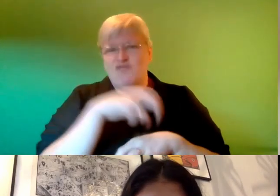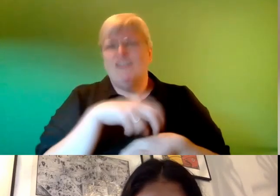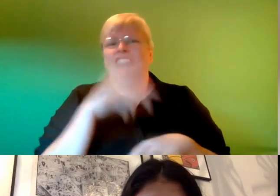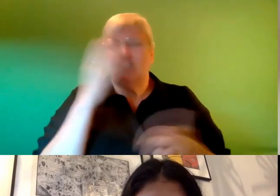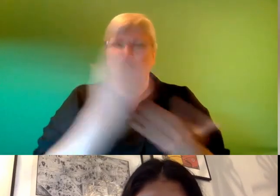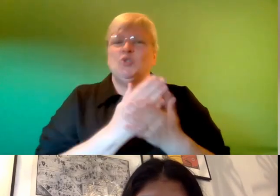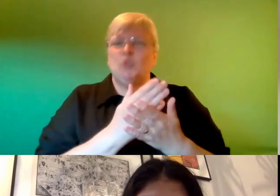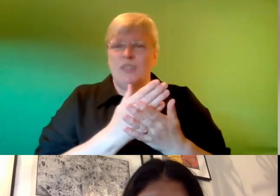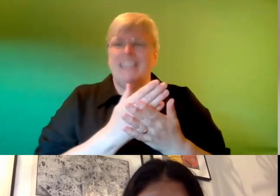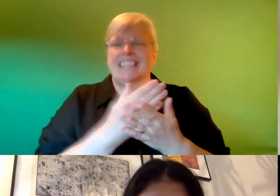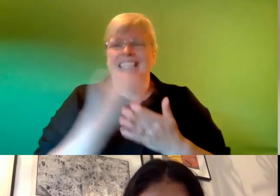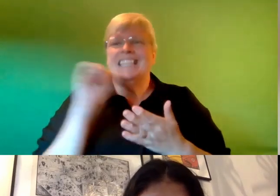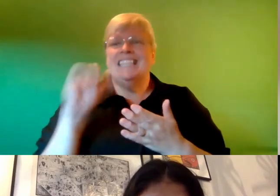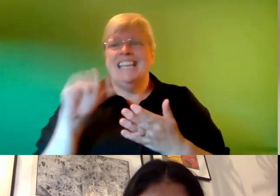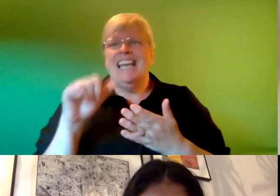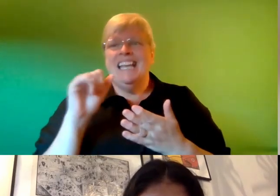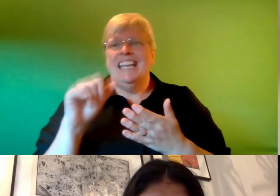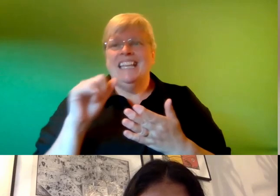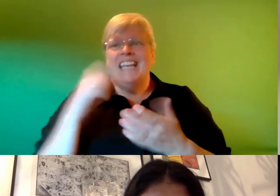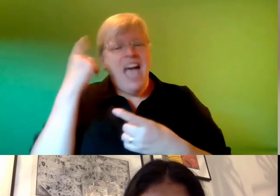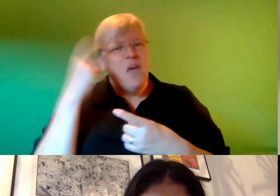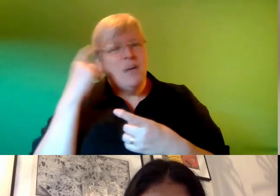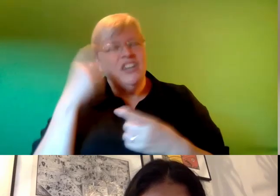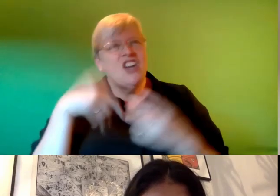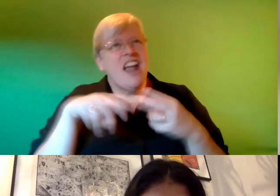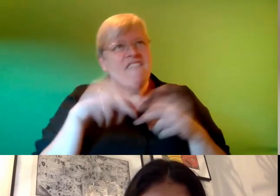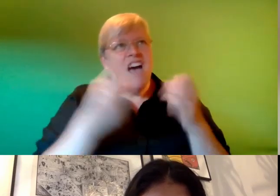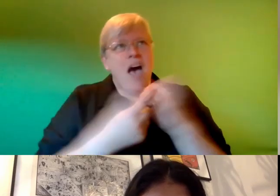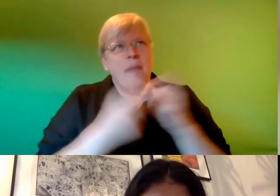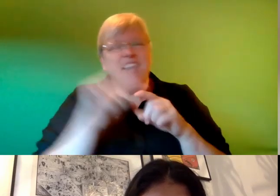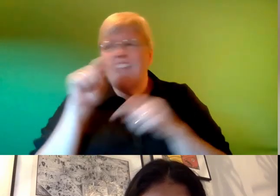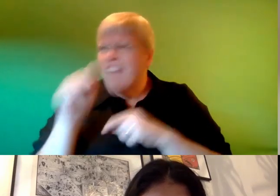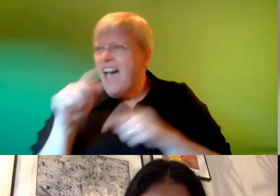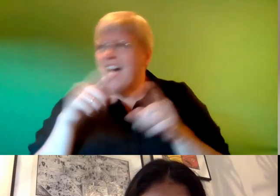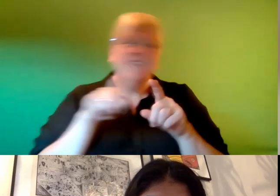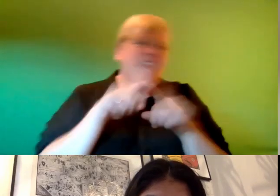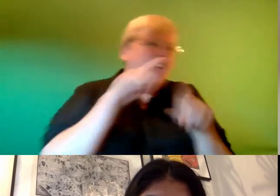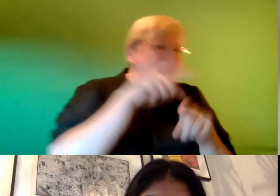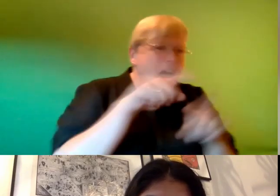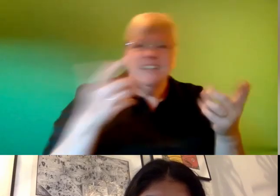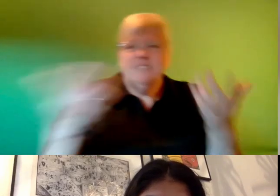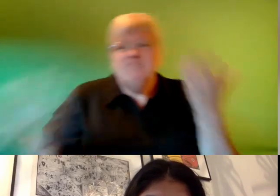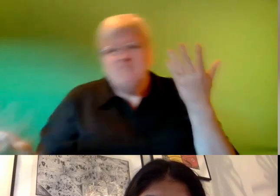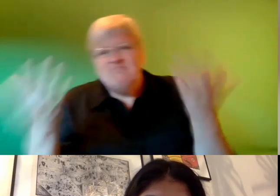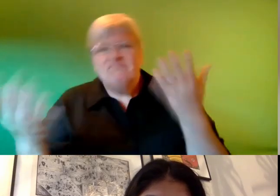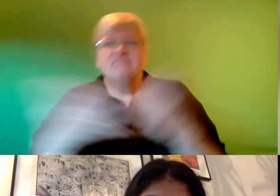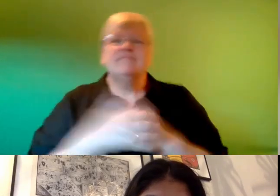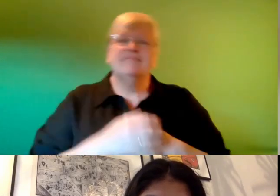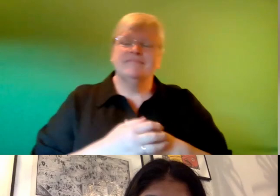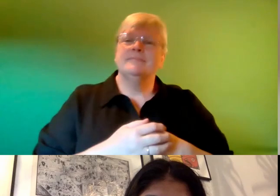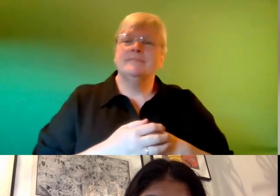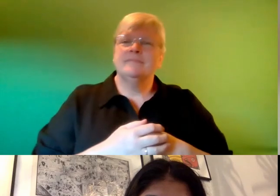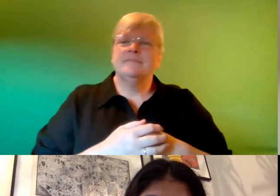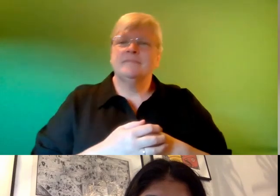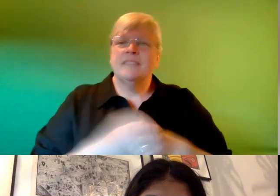kind of i wonder if it went like this or all you know and trying to kind of um you know i